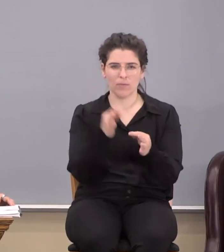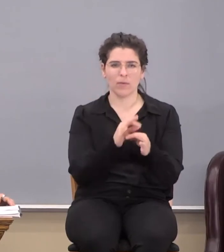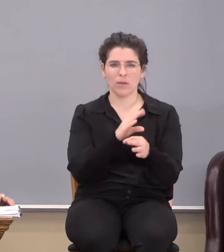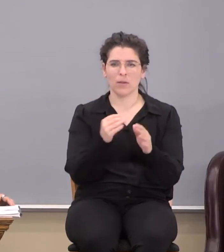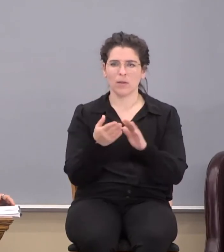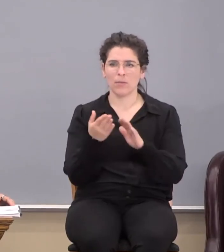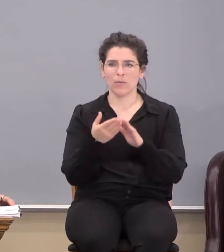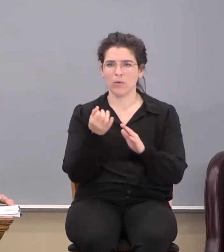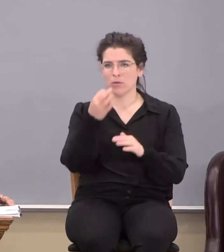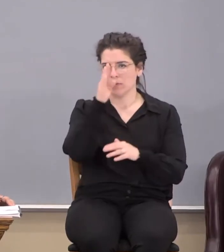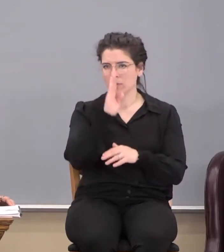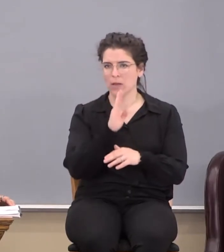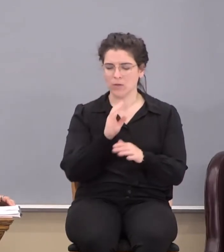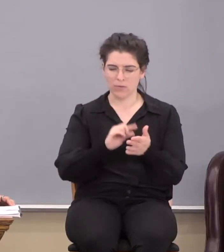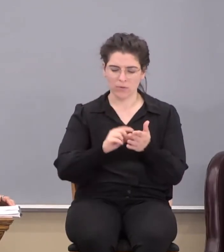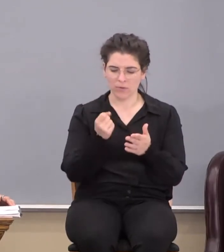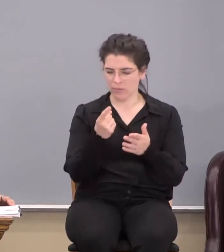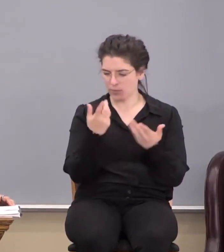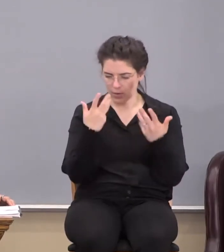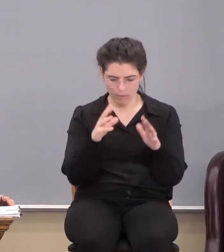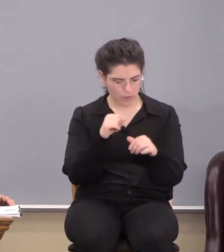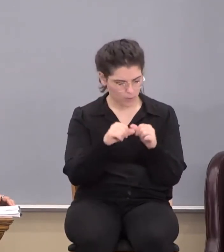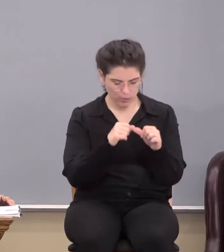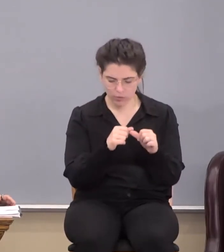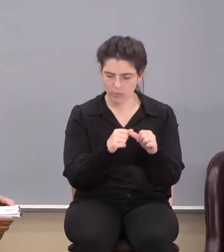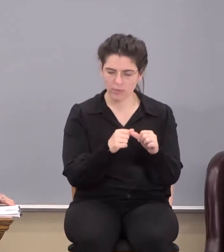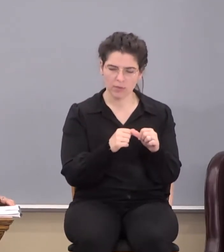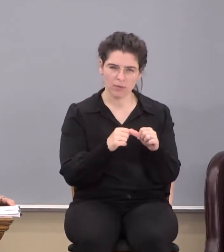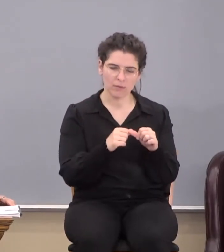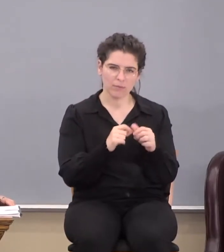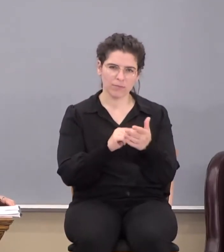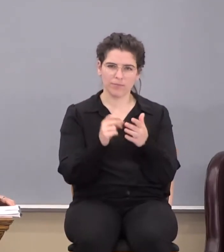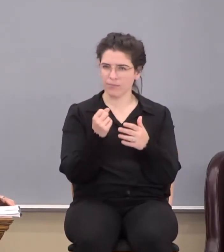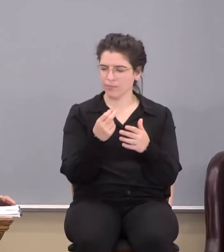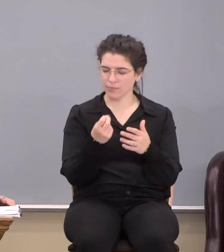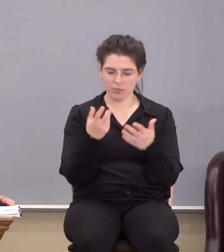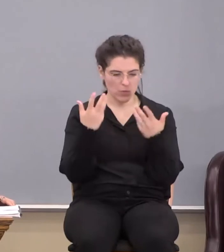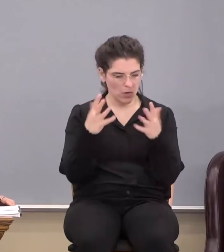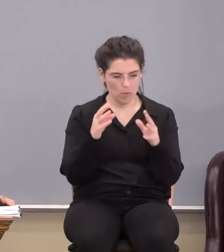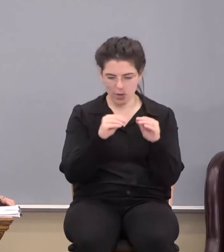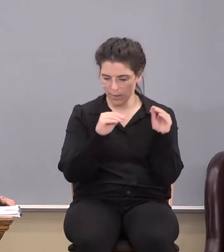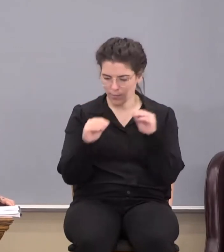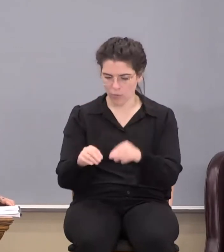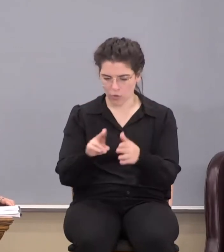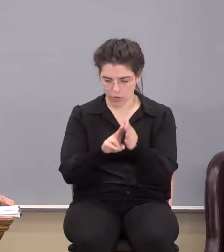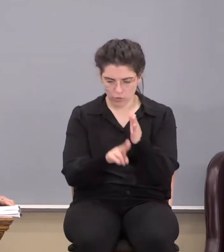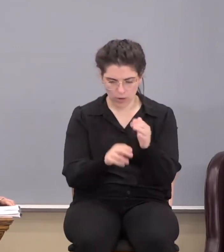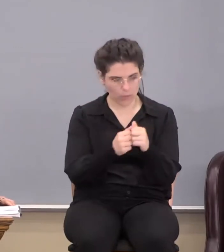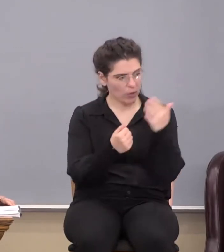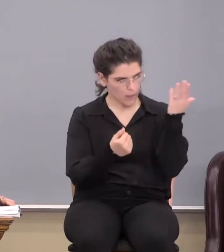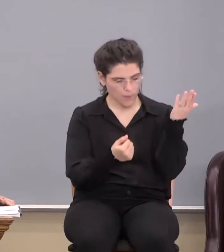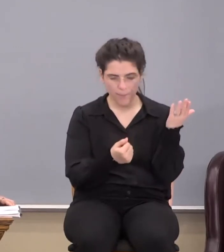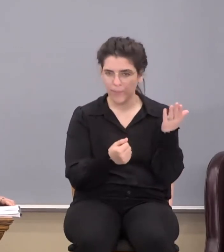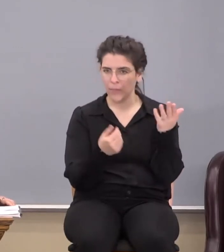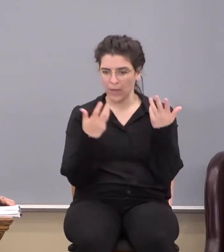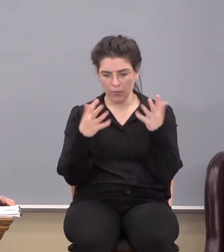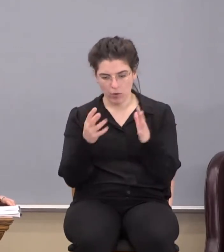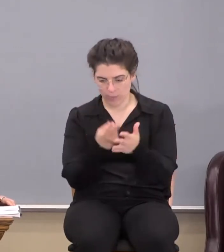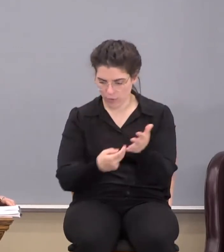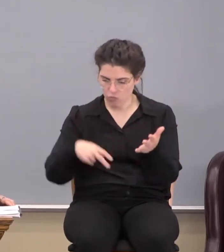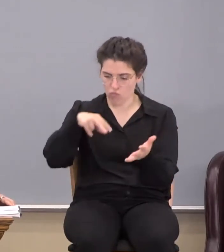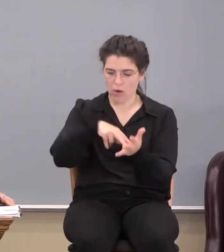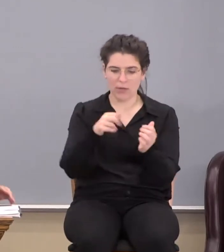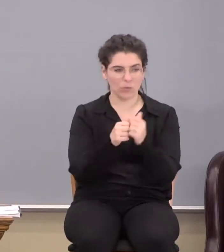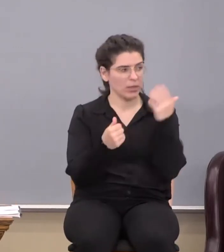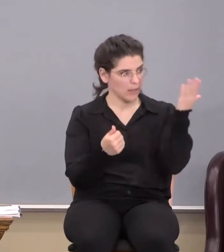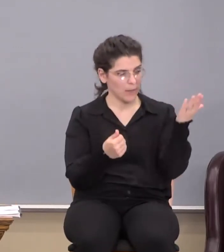Wait a minute. So verse 11, I've already been circumcised. Verse 12, I was already put in the grave with him. Verse 12, I've already been raised